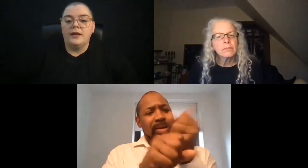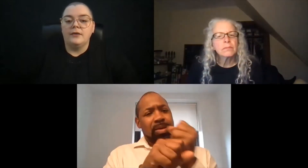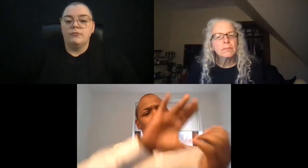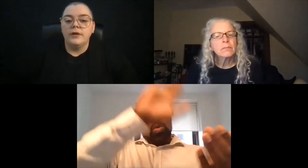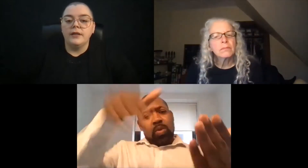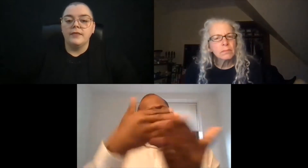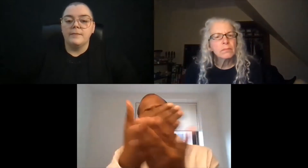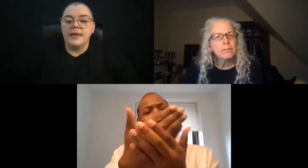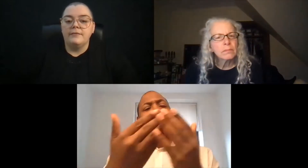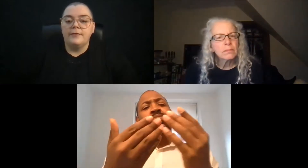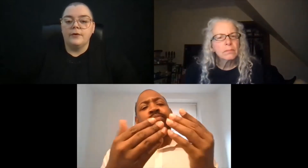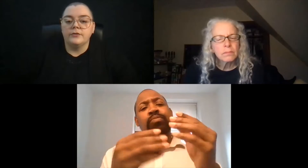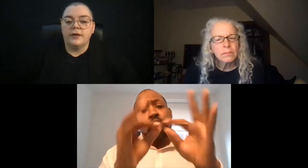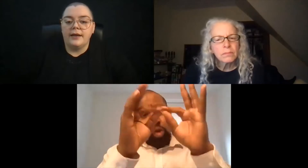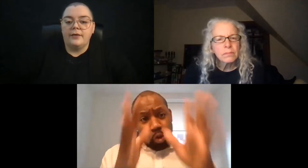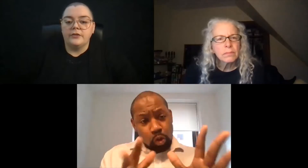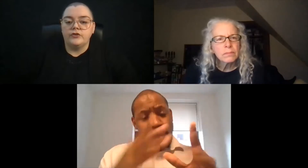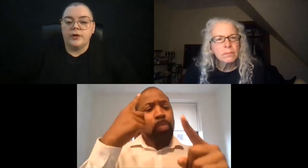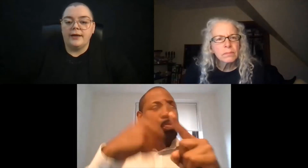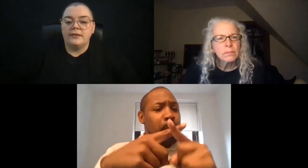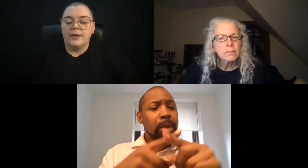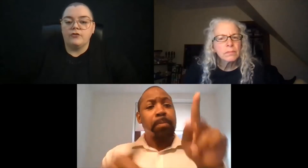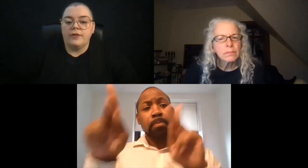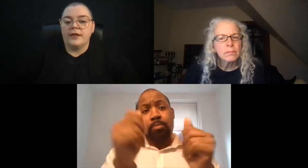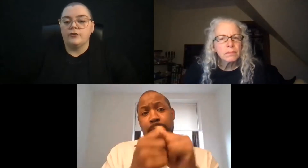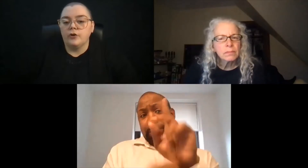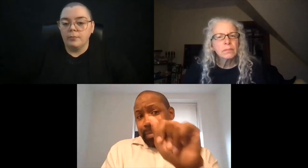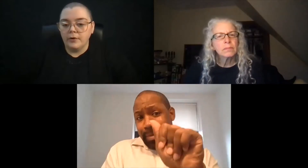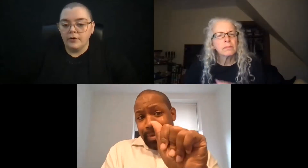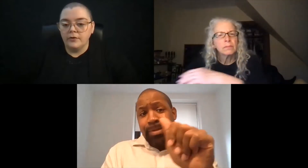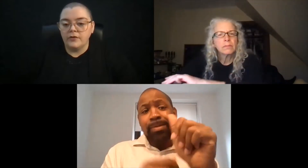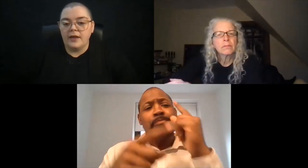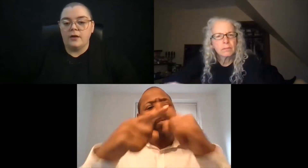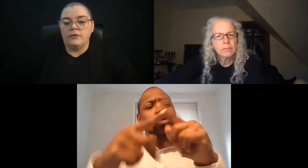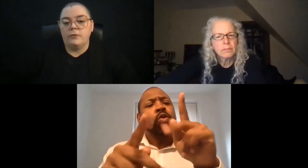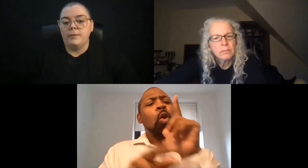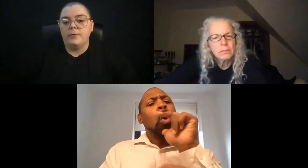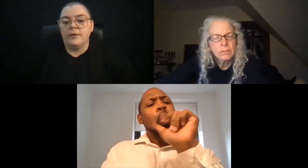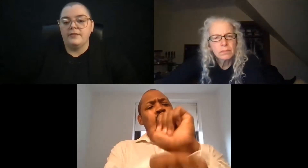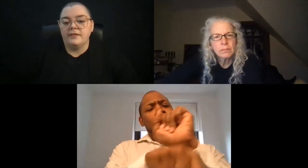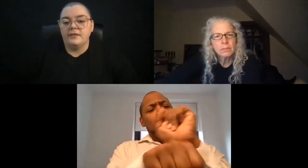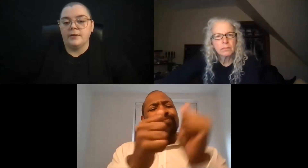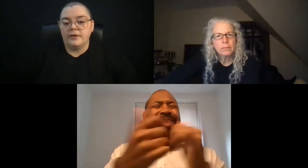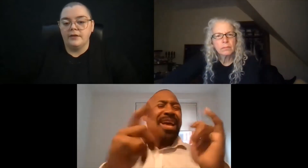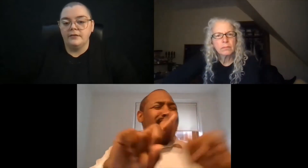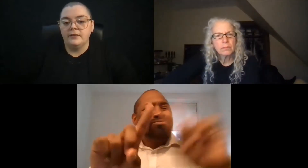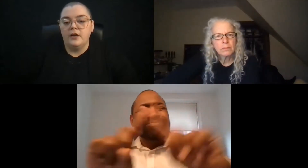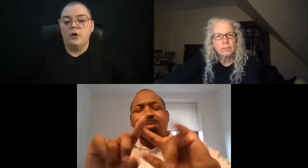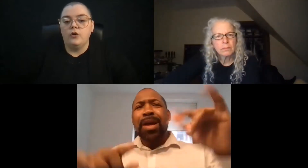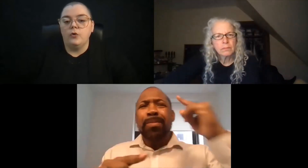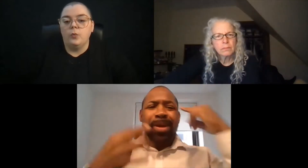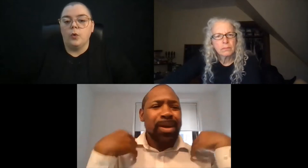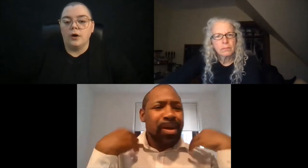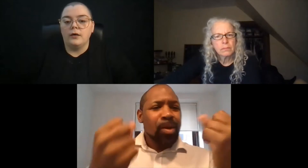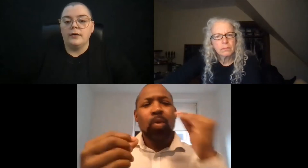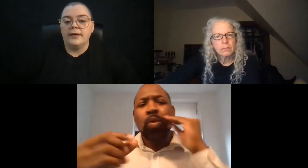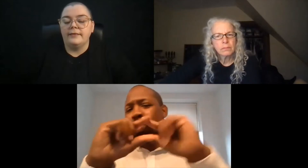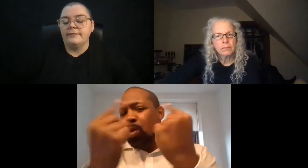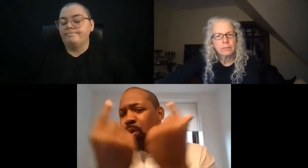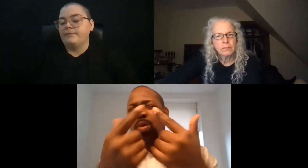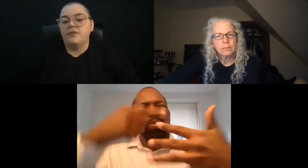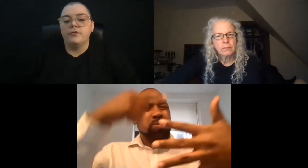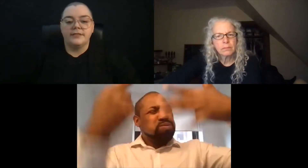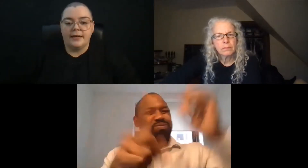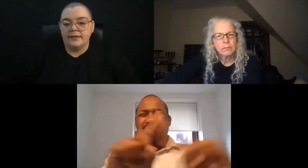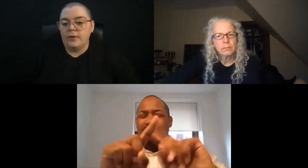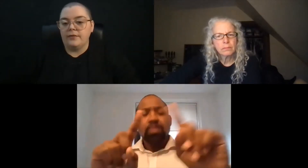really the main focus right now is trying to make sure that interpreters and also people with disabilities who work in